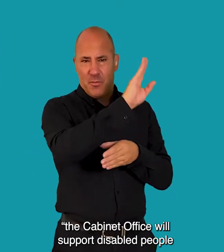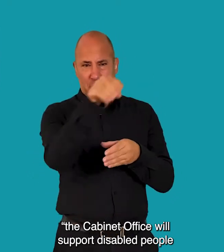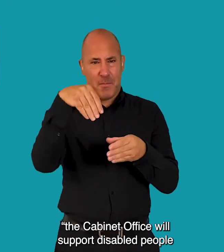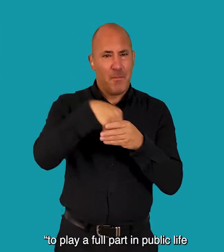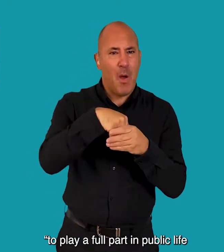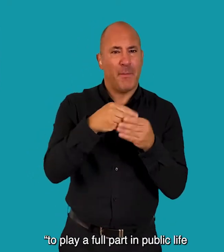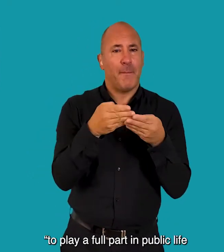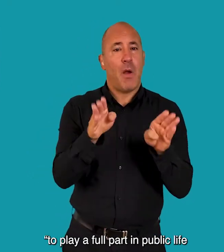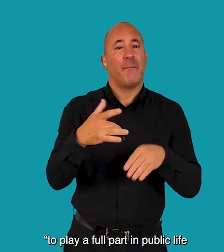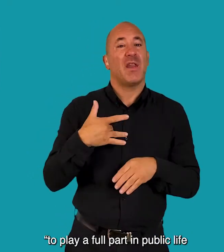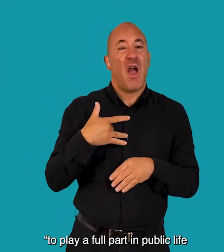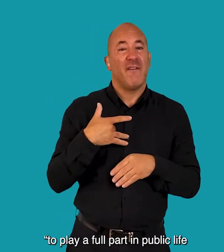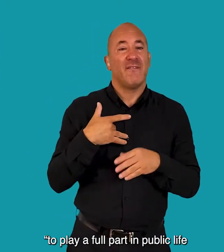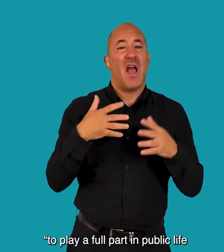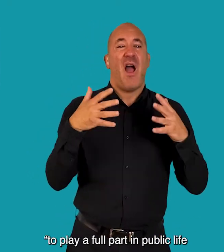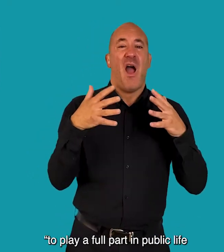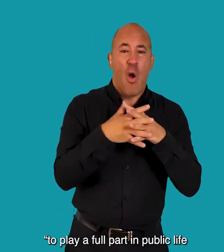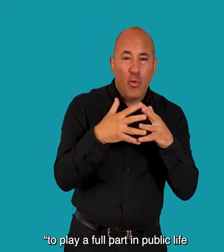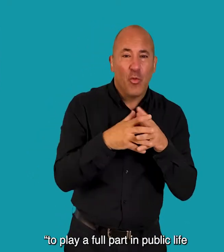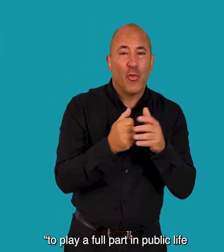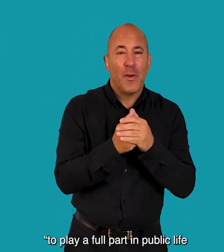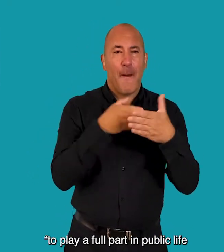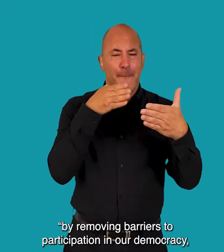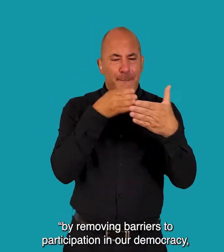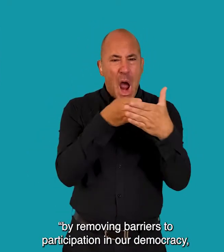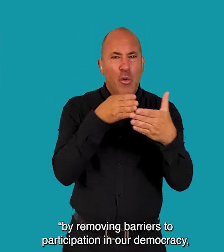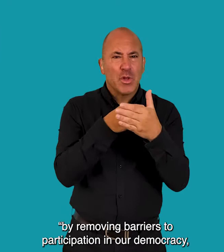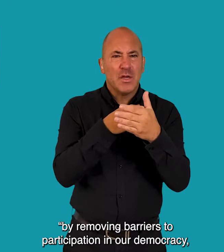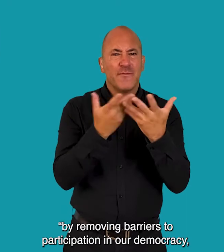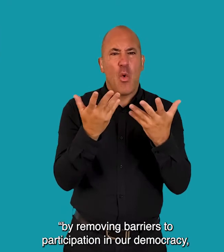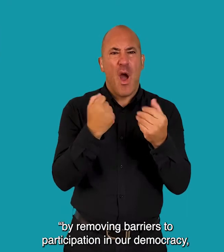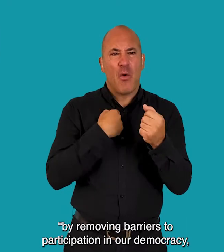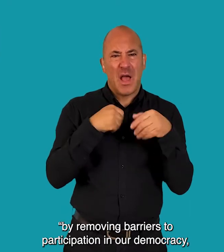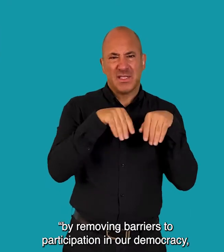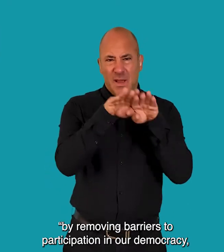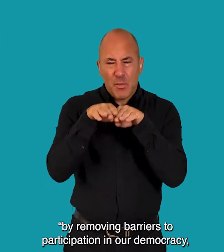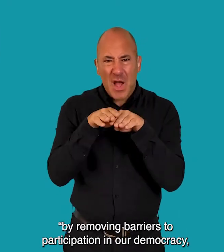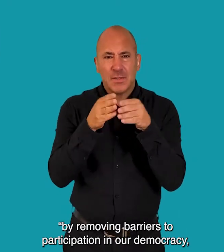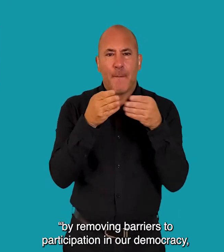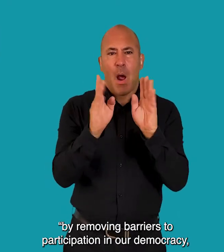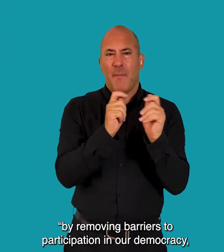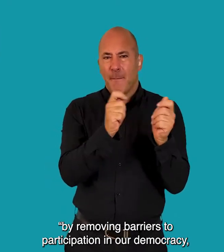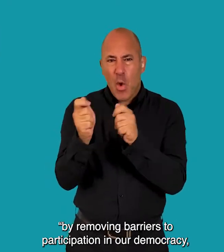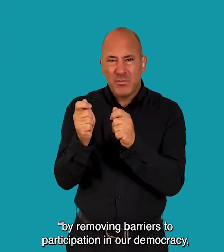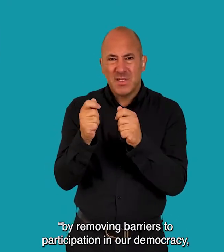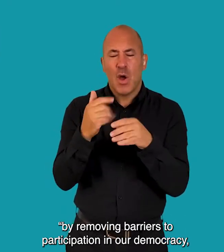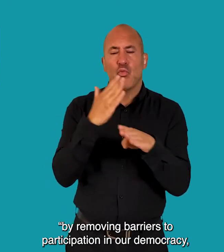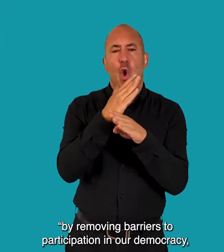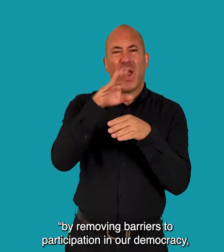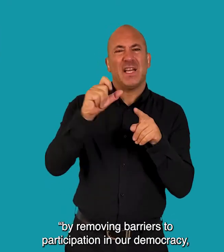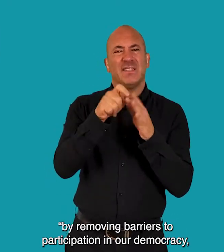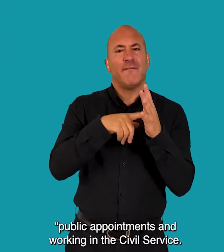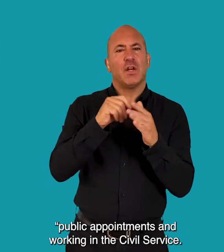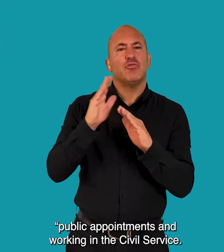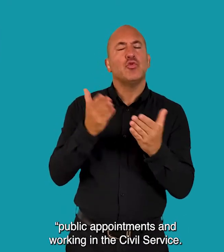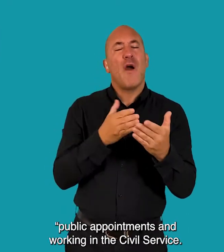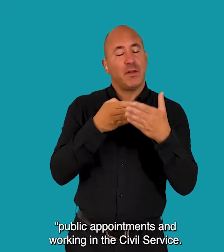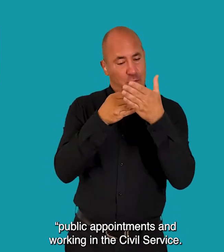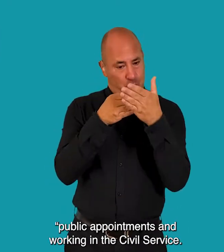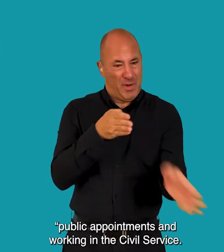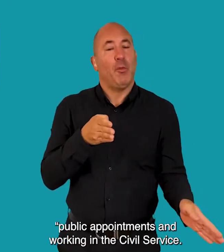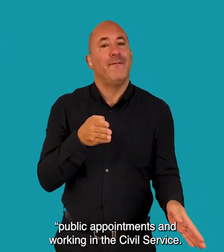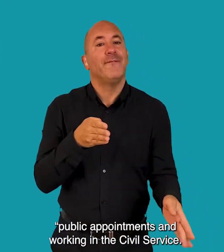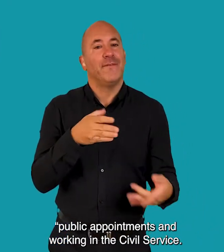people to play a full part in public life by removing barriers to participation in our democracy, public